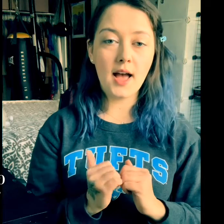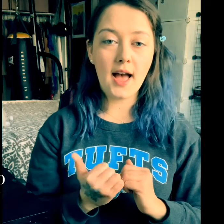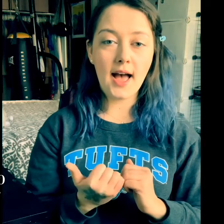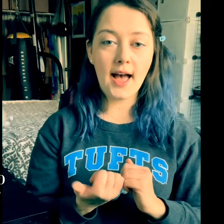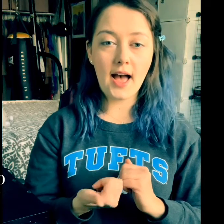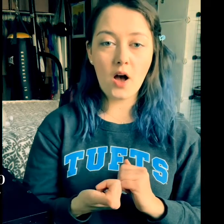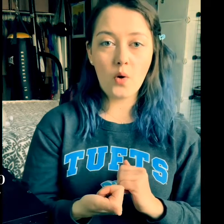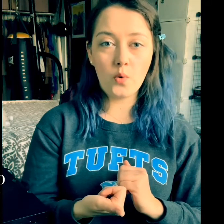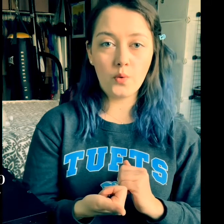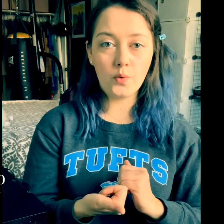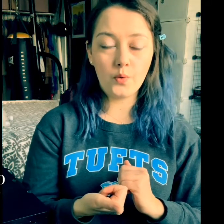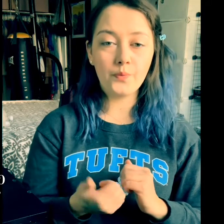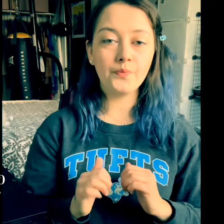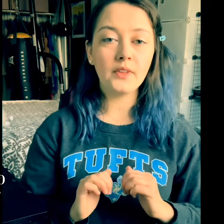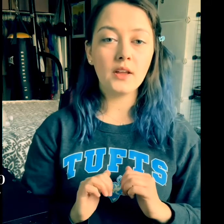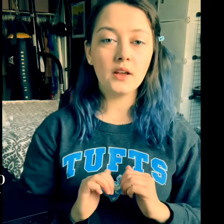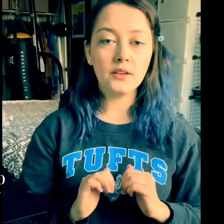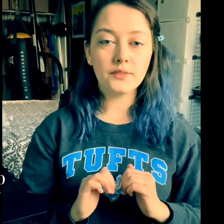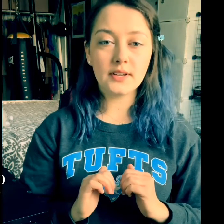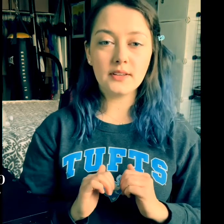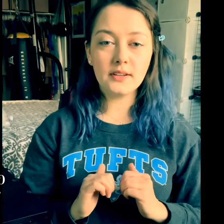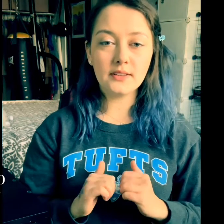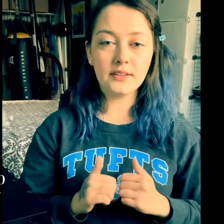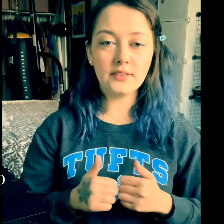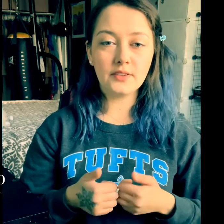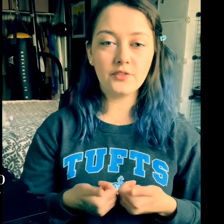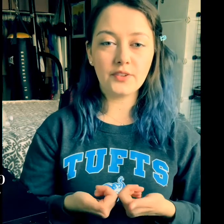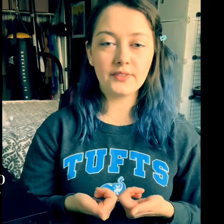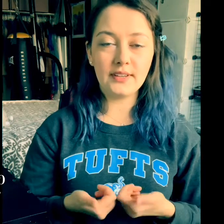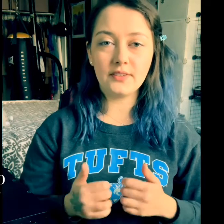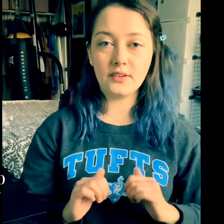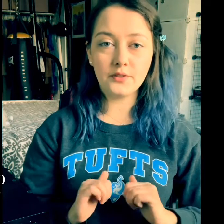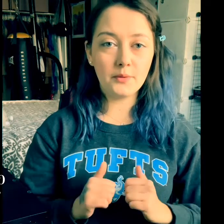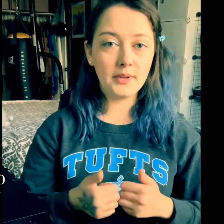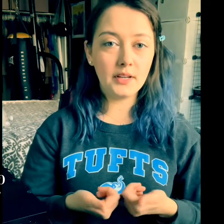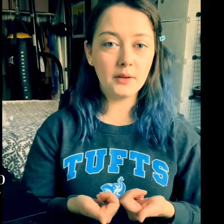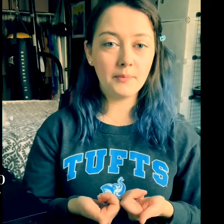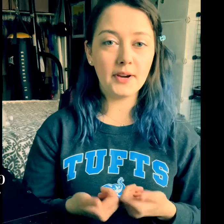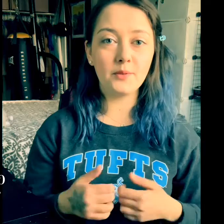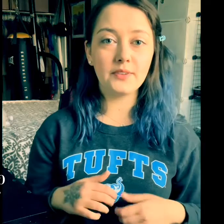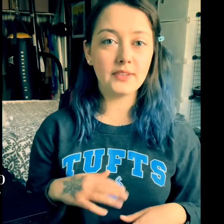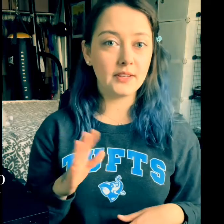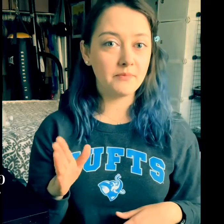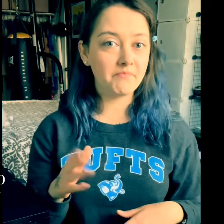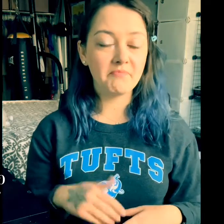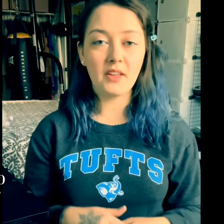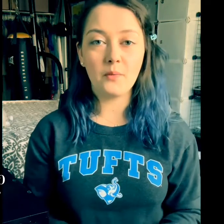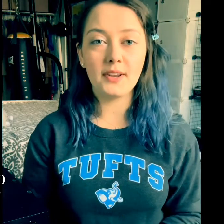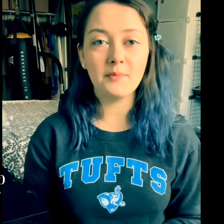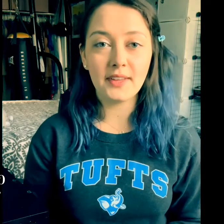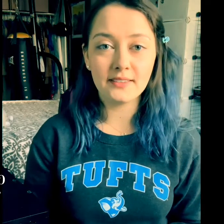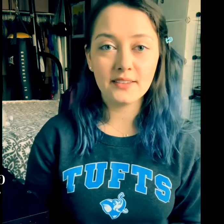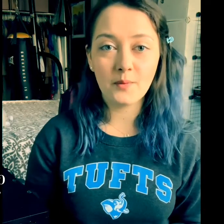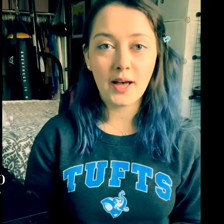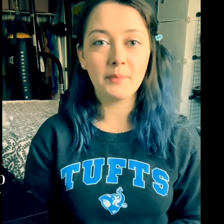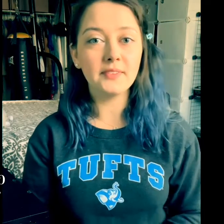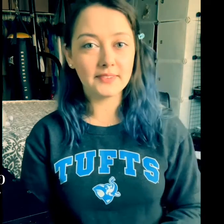How So I think this is just easier for me But we'll see when I'm dancing what happens